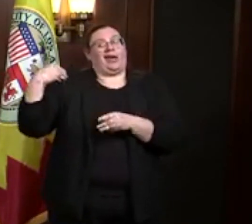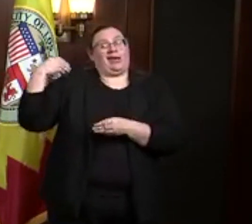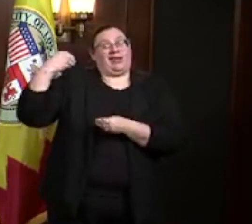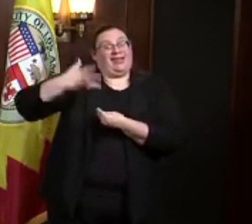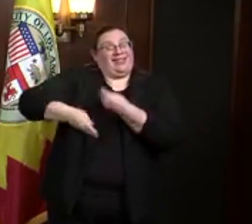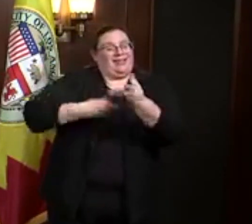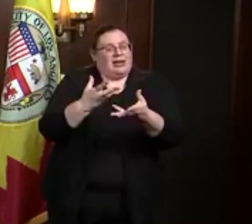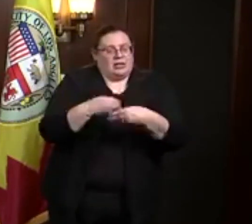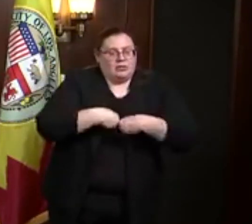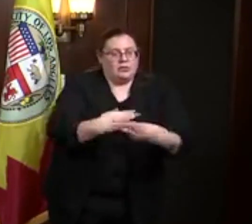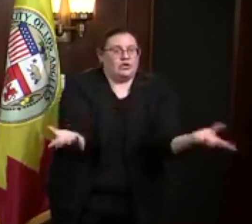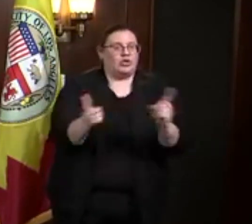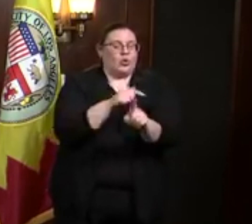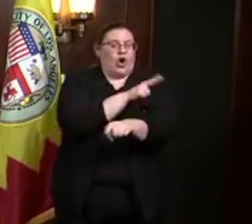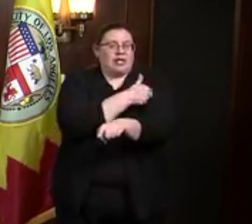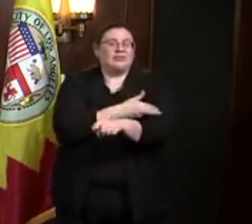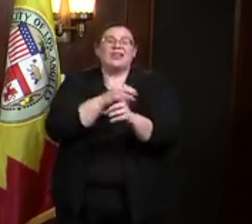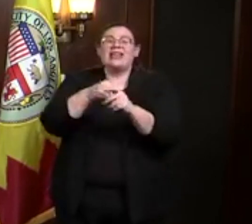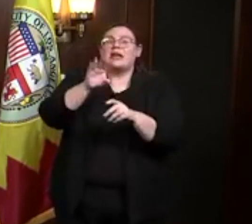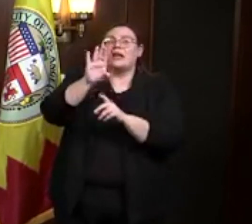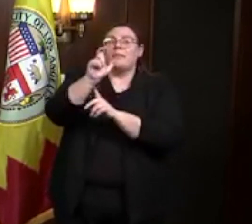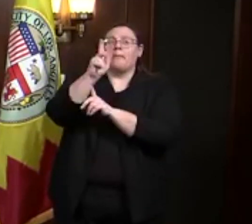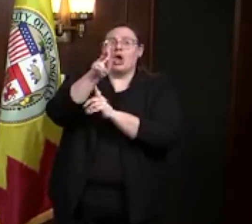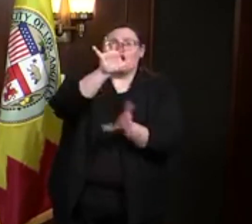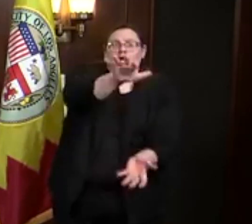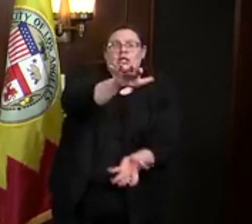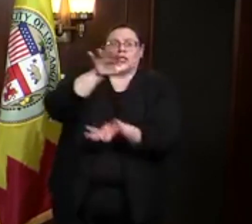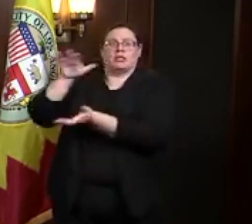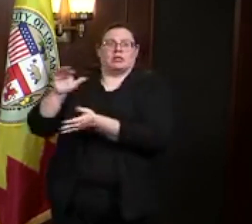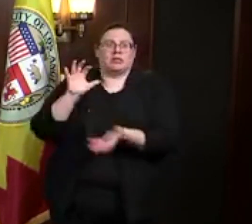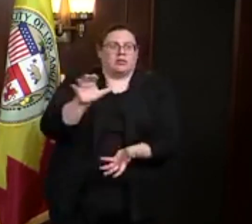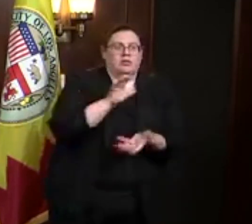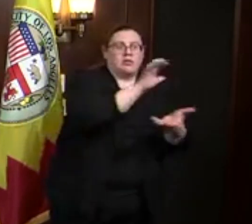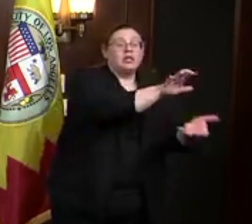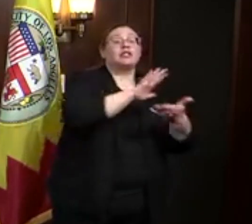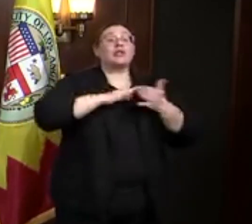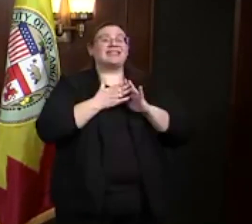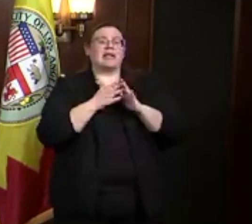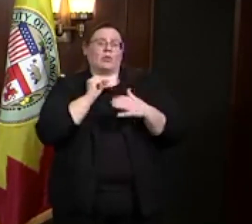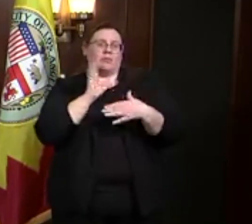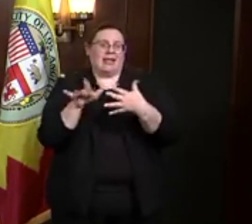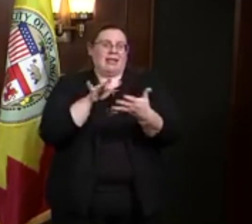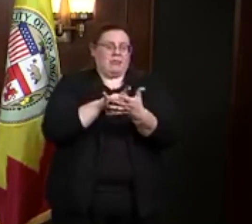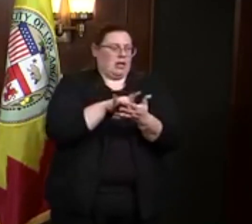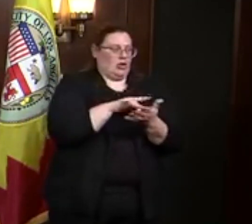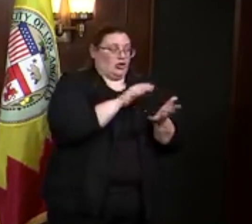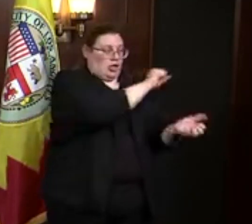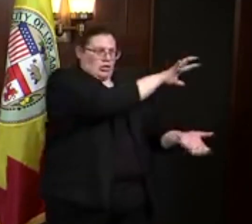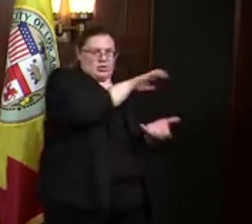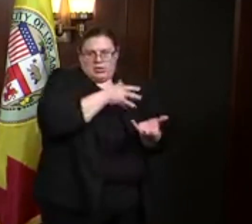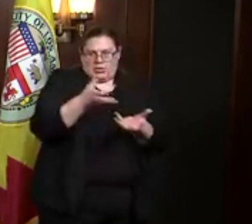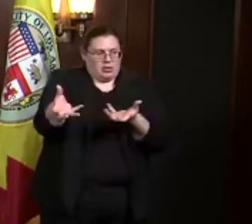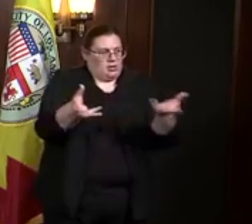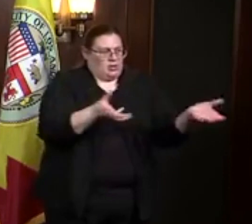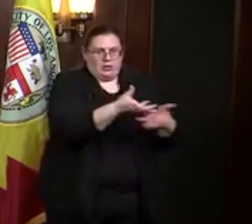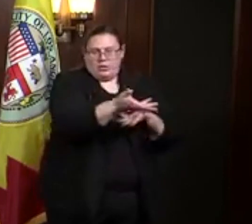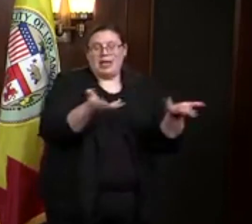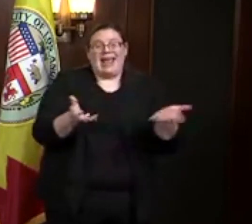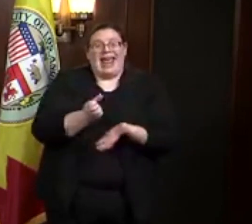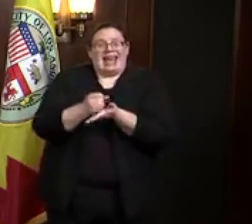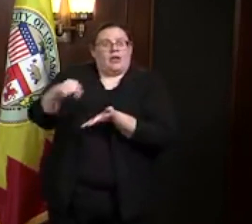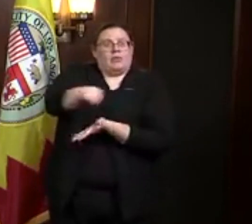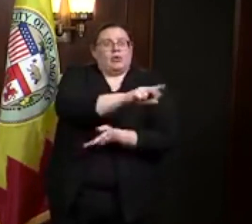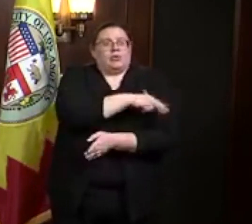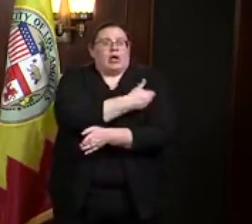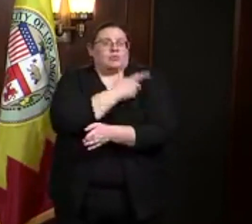everything they need in bulk. So the city will act as an intermediary, trying to centralize that and helping hospitals that need further